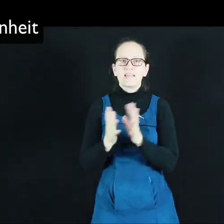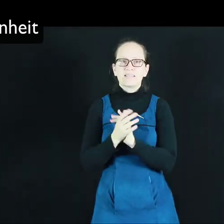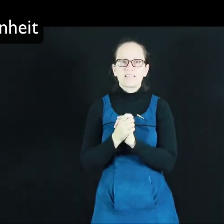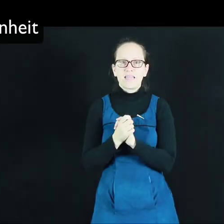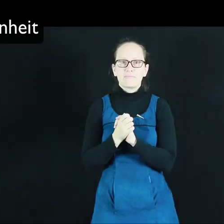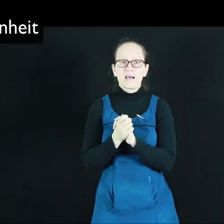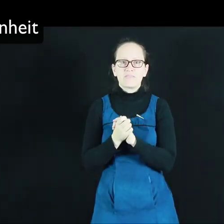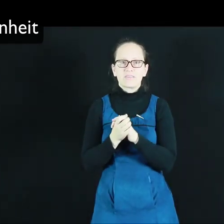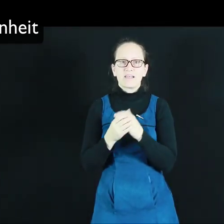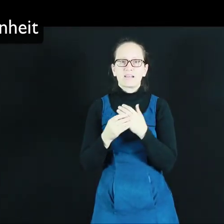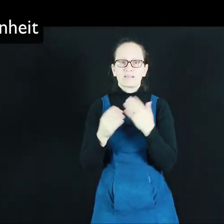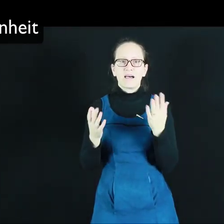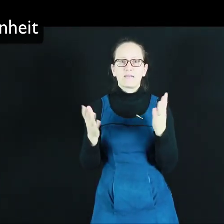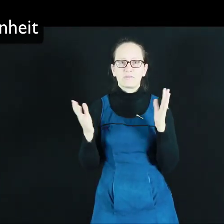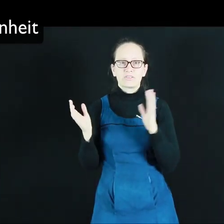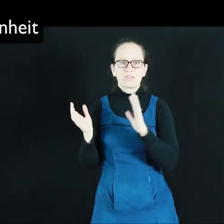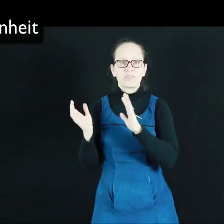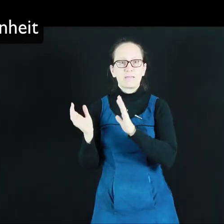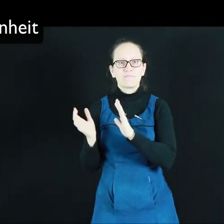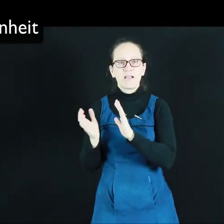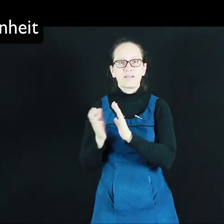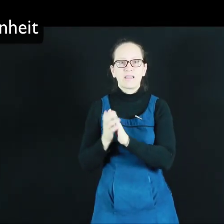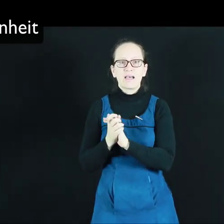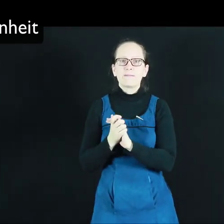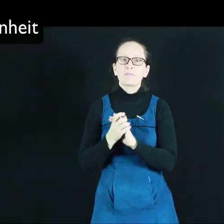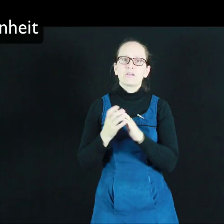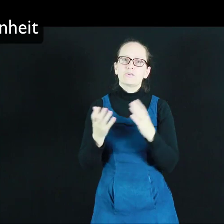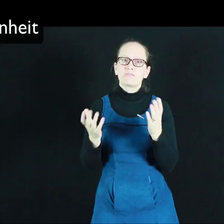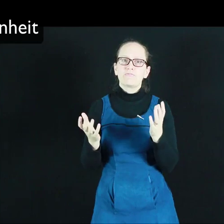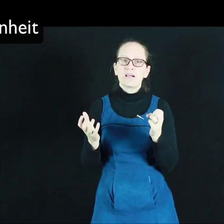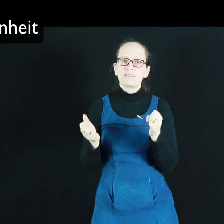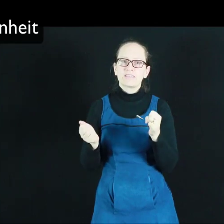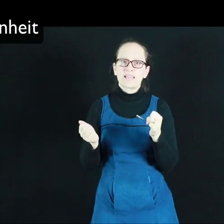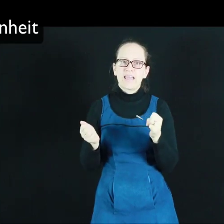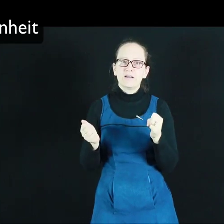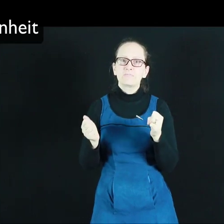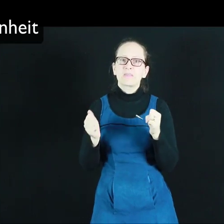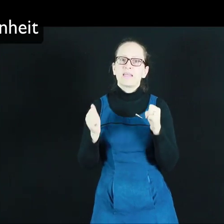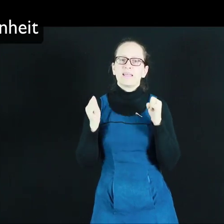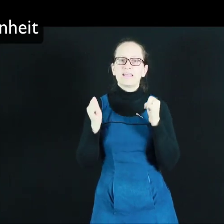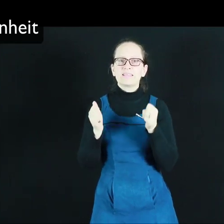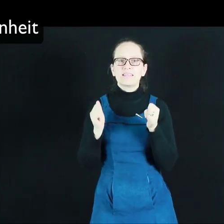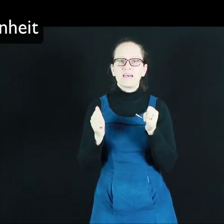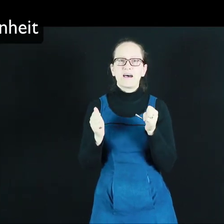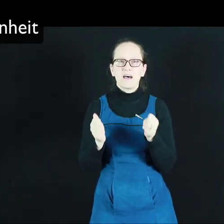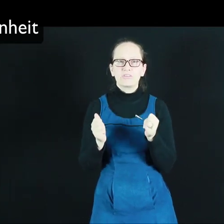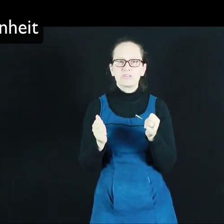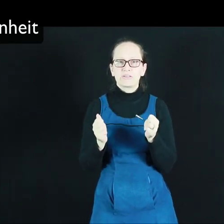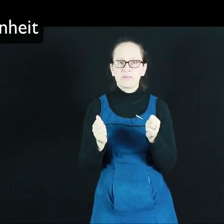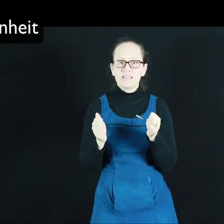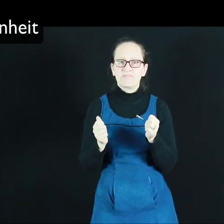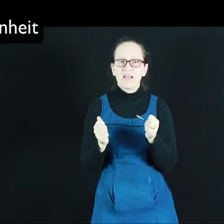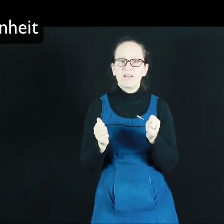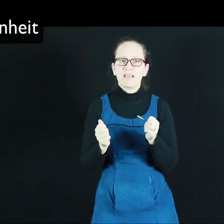is named after a guy with the surname Fahrenheit who defined the scale. He said that 100 degrees Fahrenheit